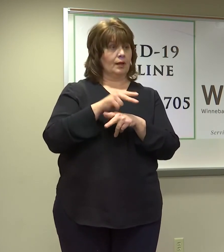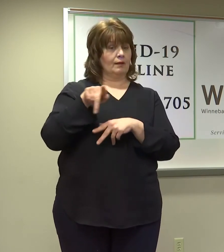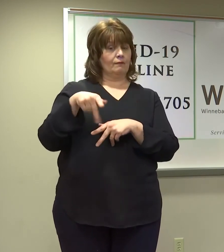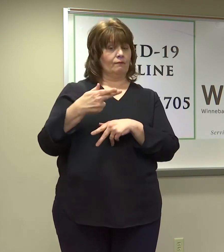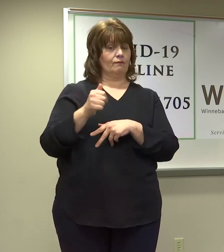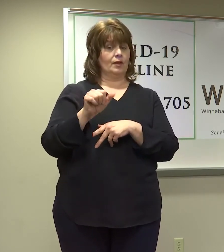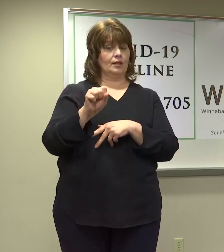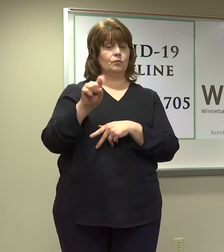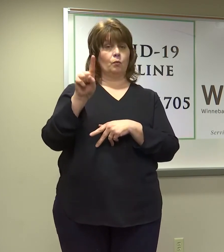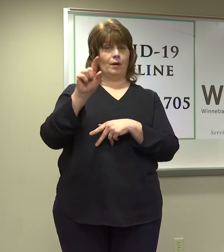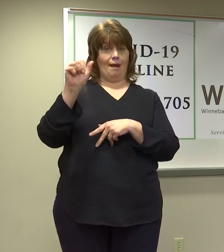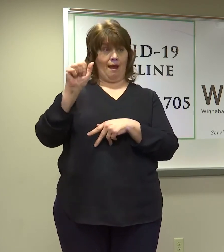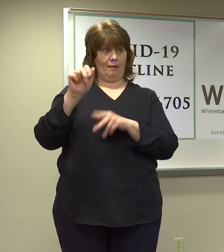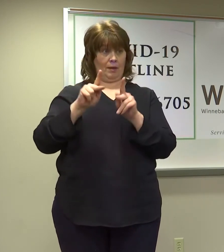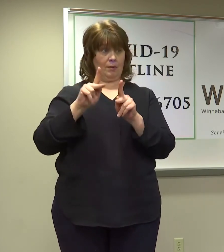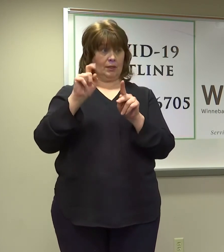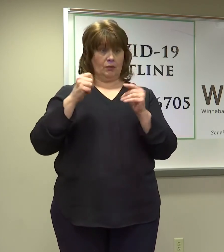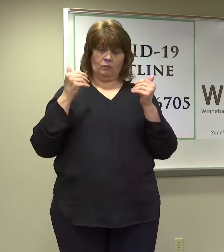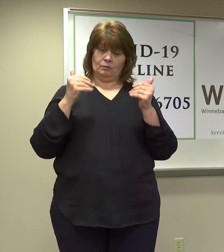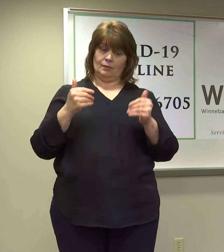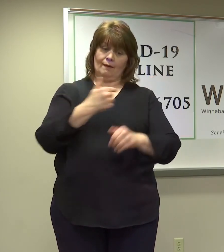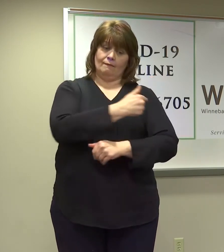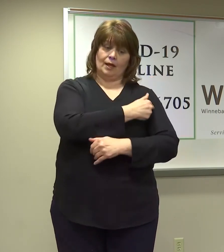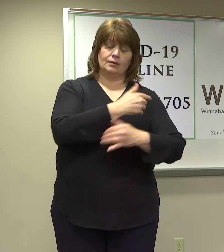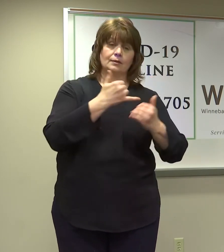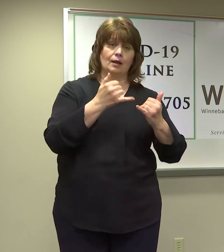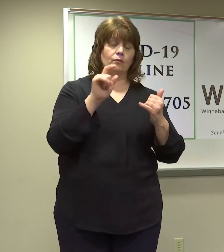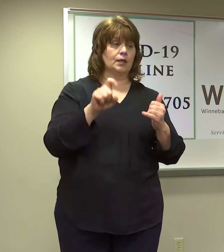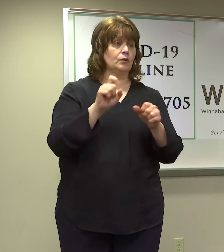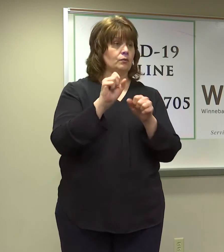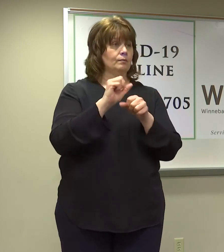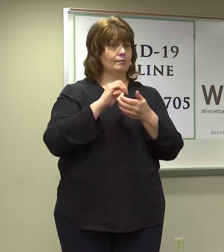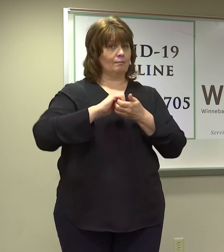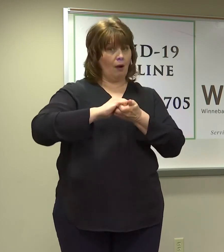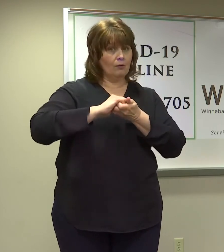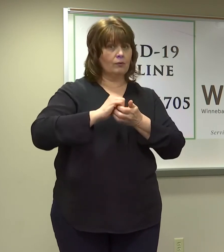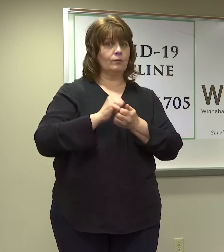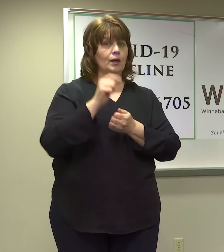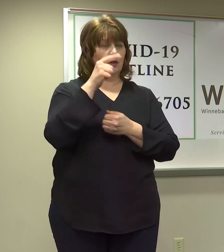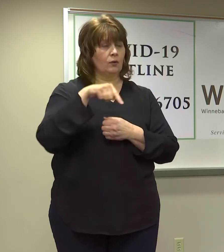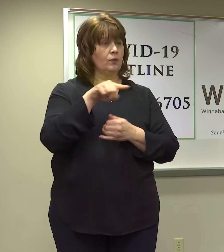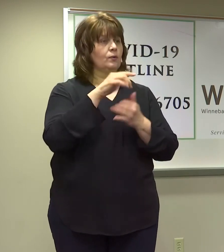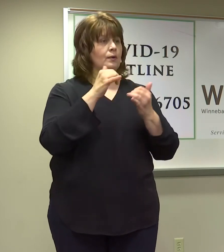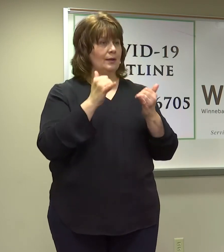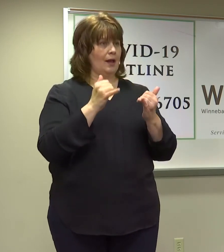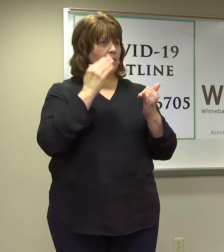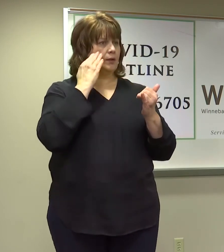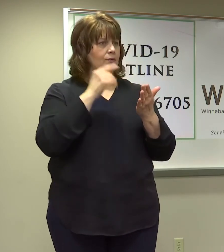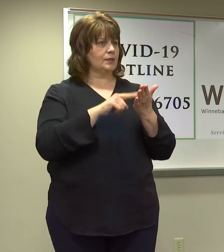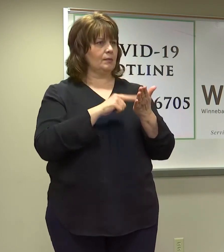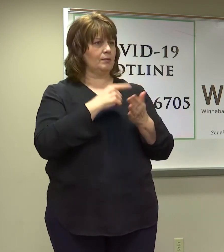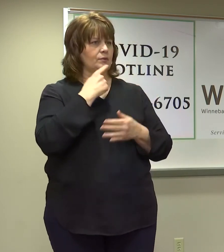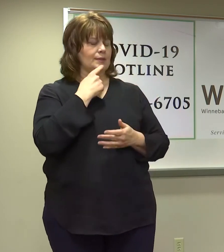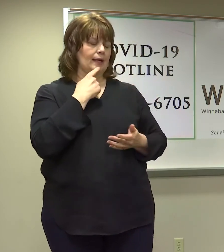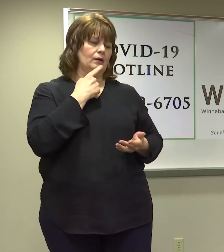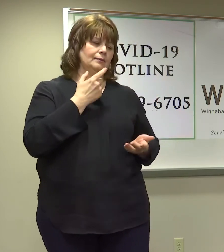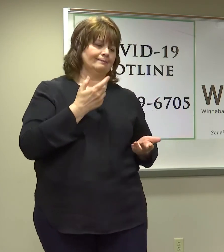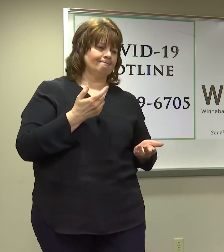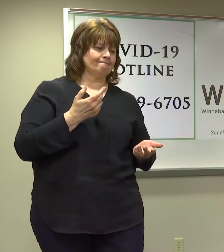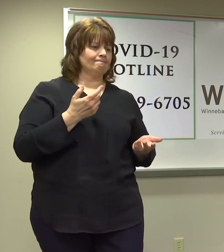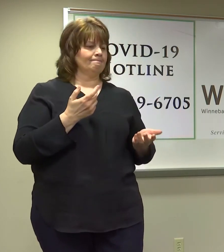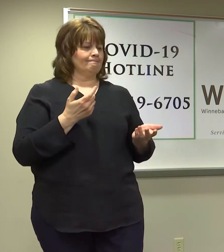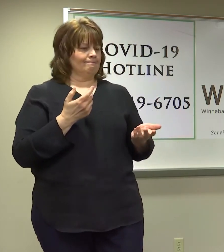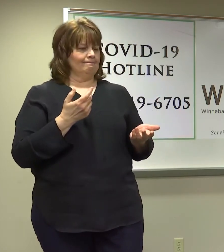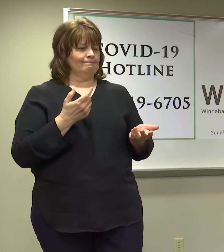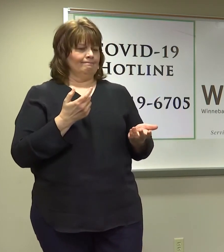1A, folks. You need to get vaccinated. We need to be working with you. I know that there are times when you want to say that this is, you